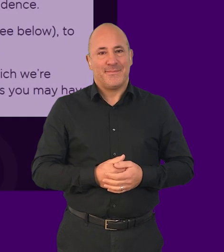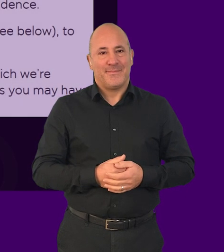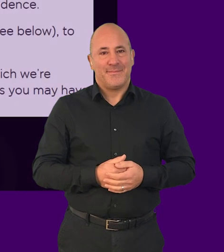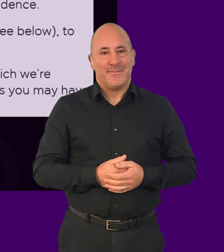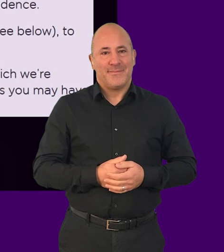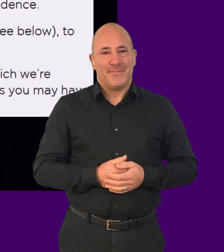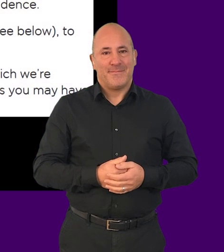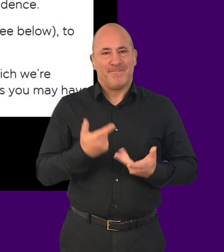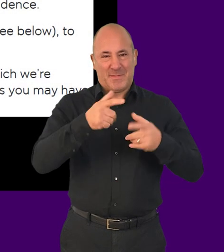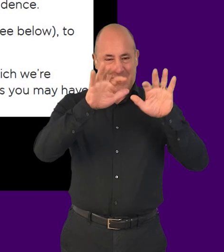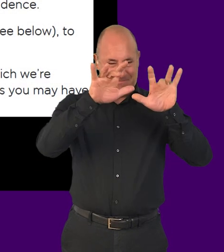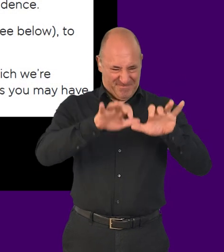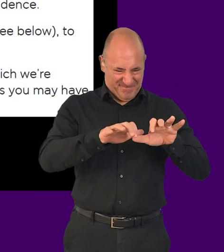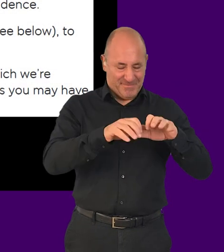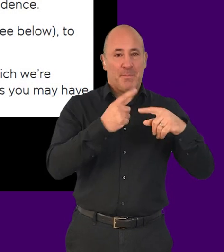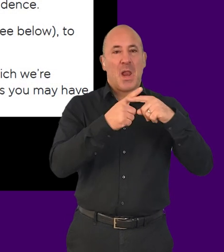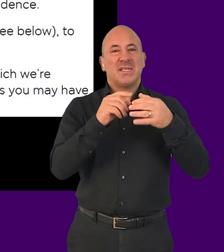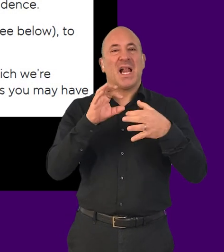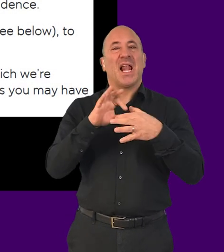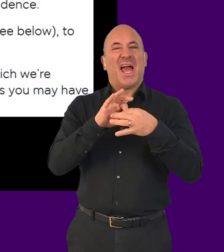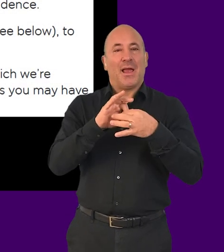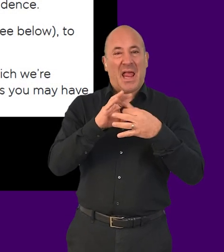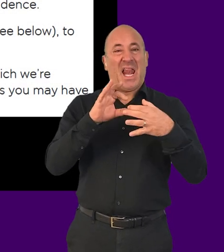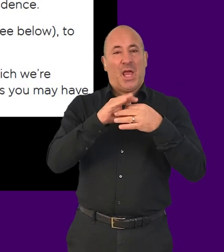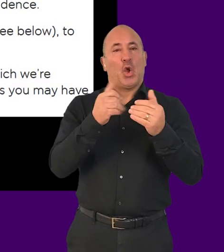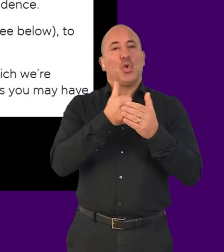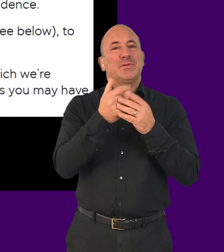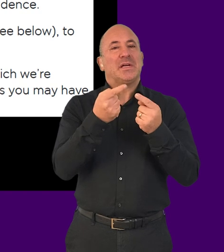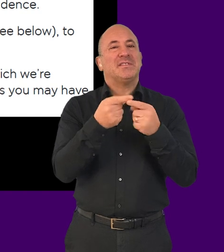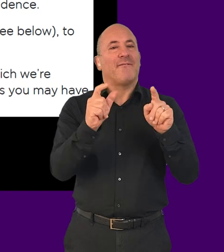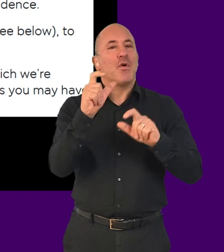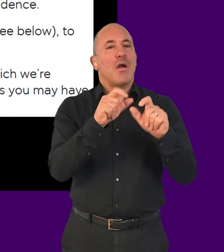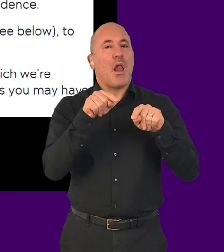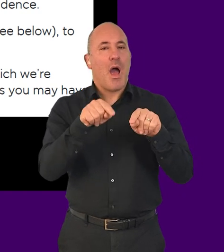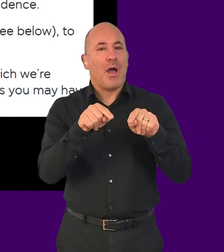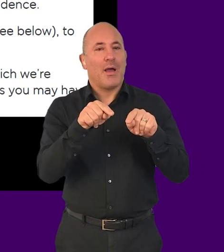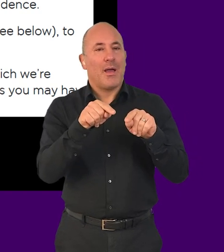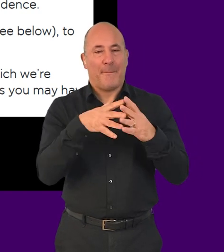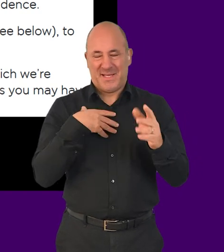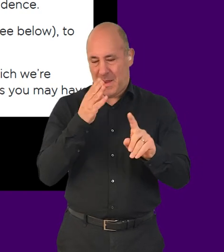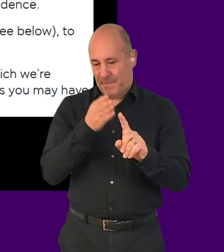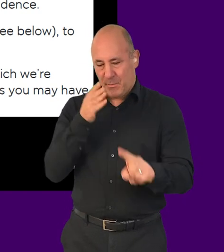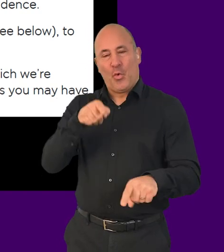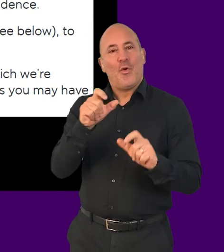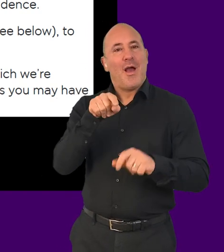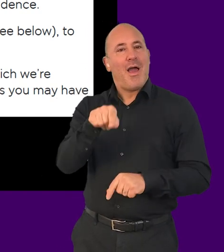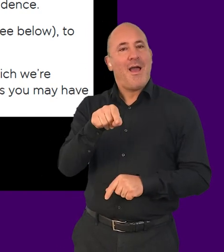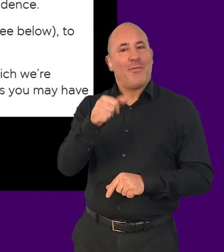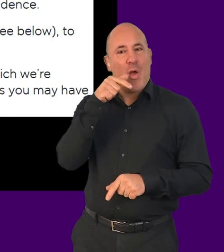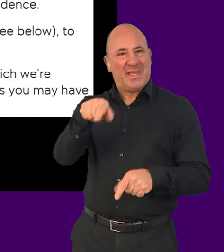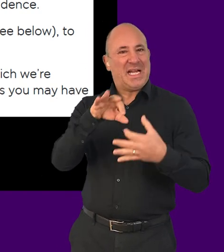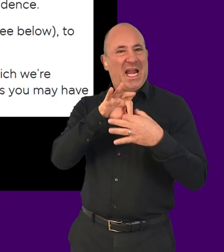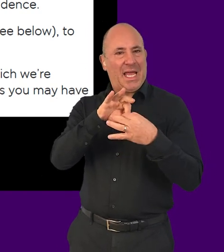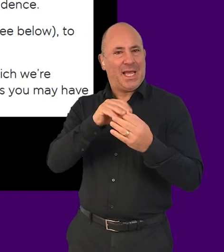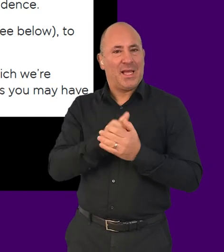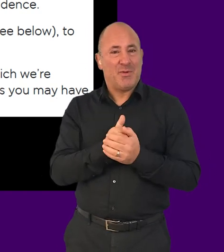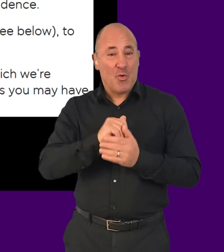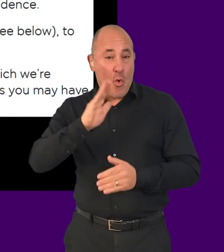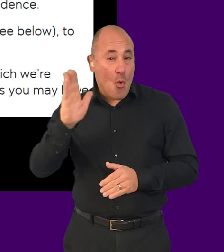Links are often displayed in a different color from static text so that people can recognize them. However, not all people can